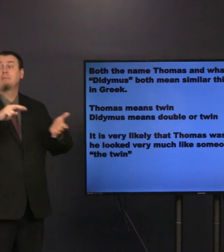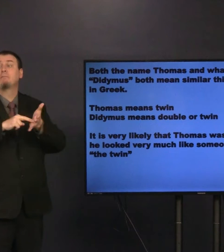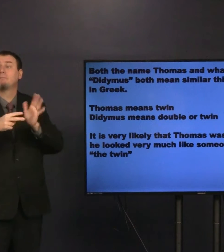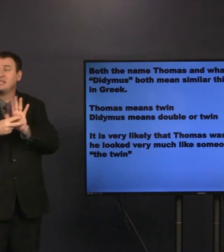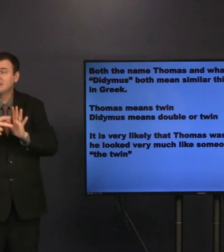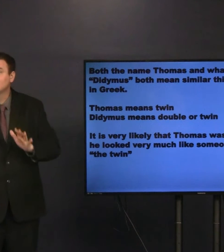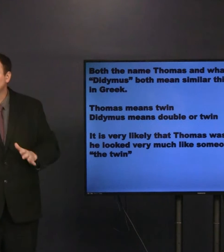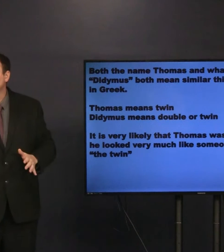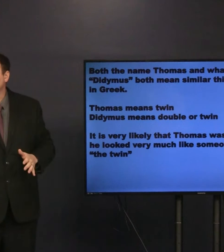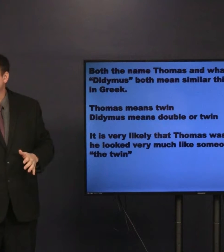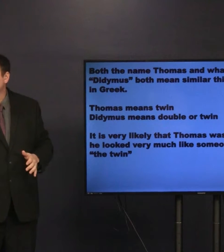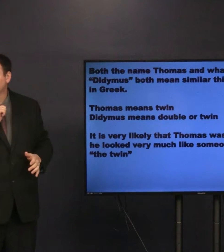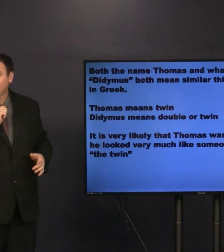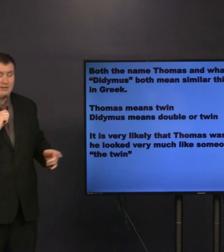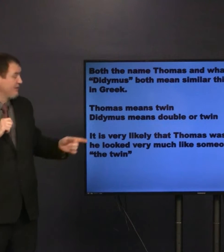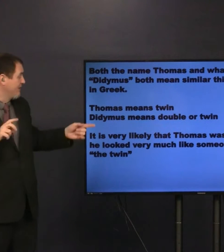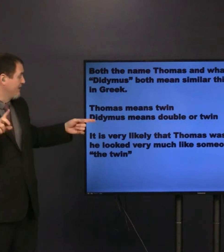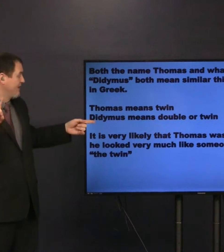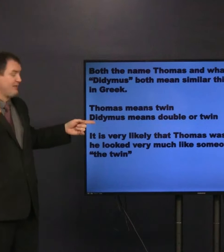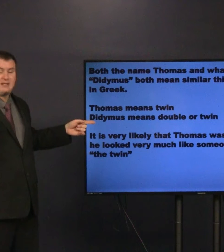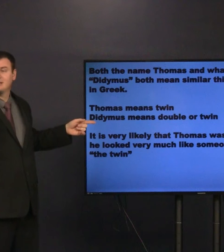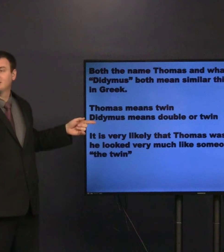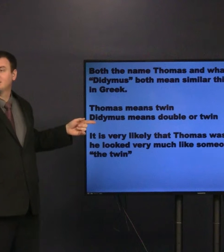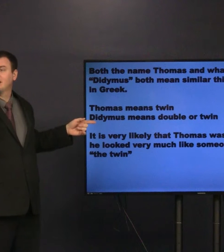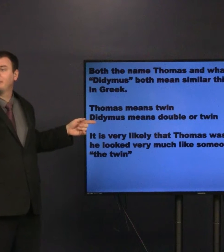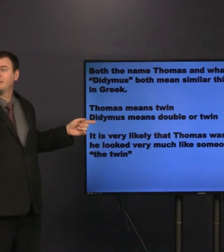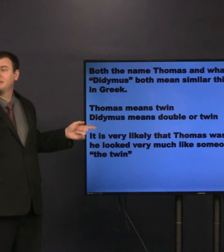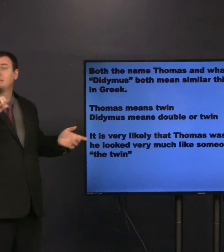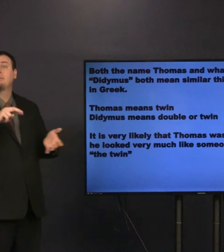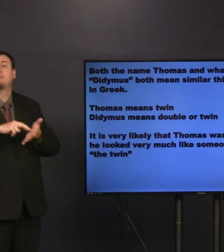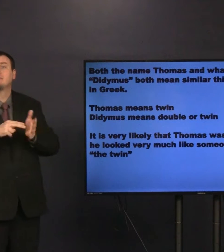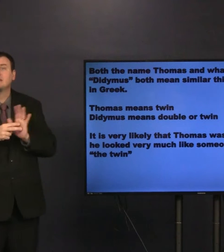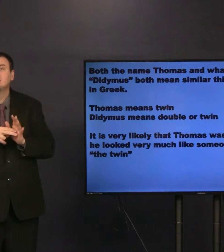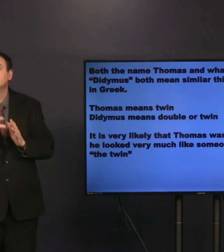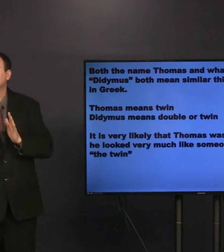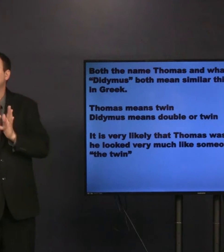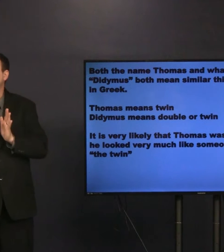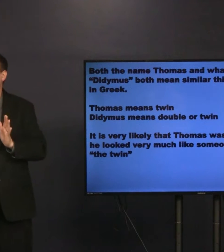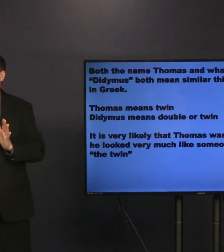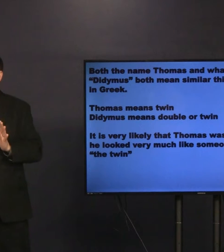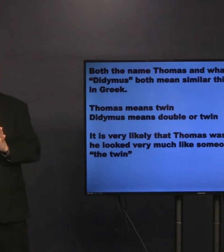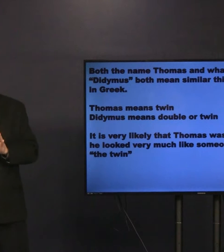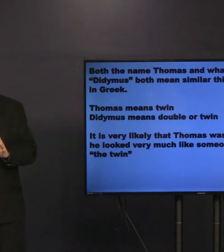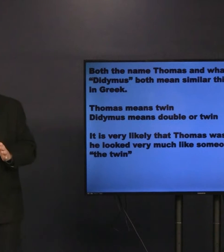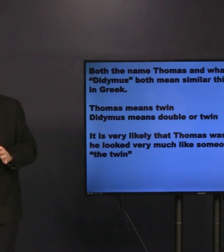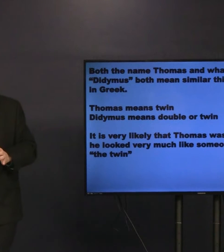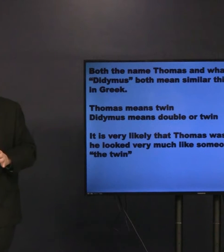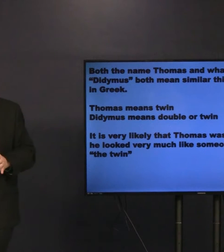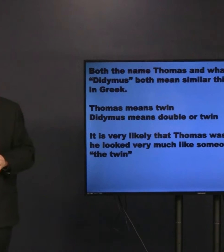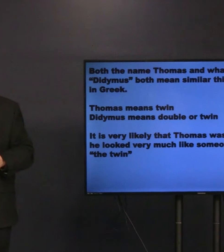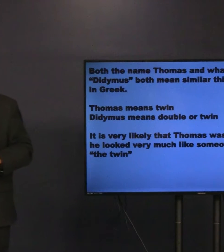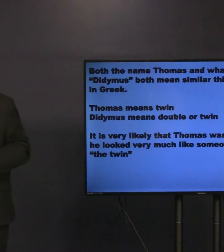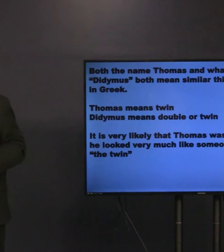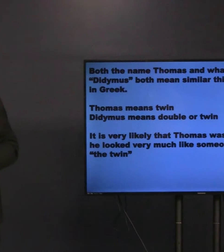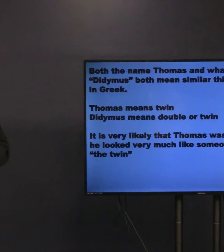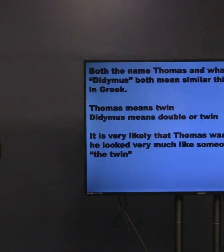Thomas means twin. And Didymus means double or also twin.